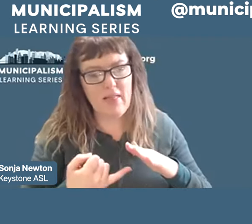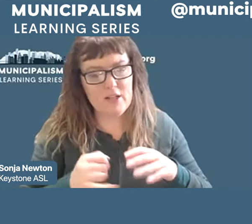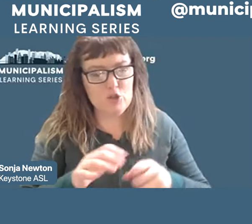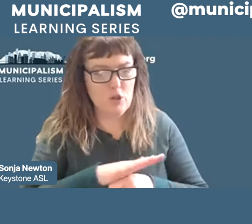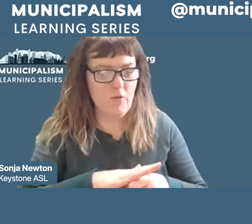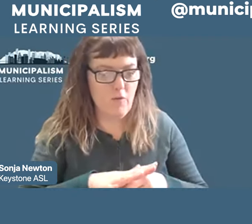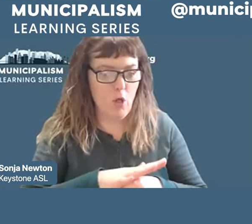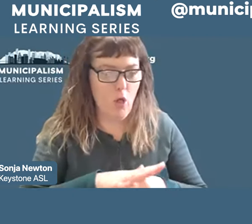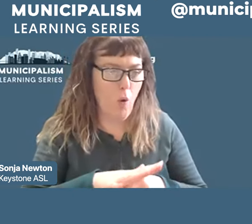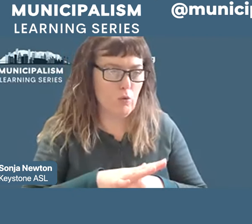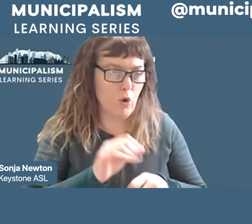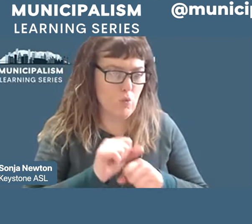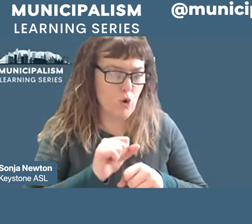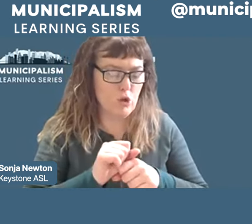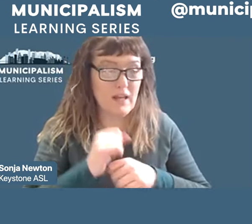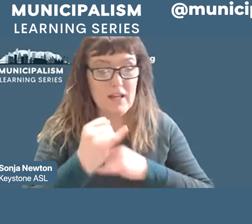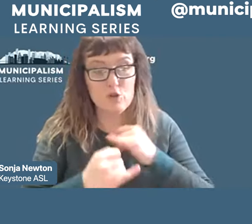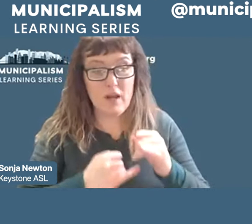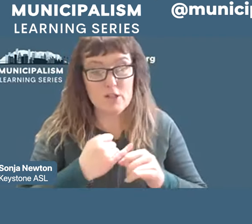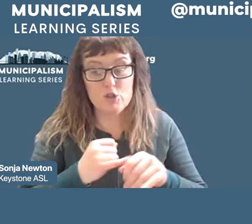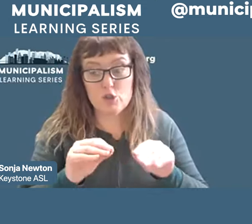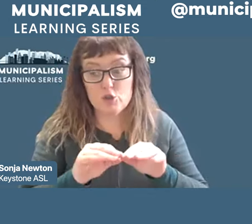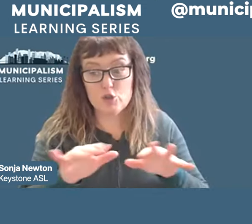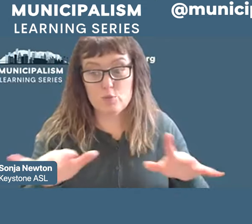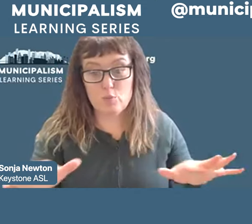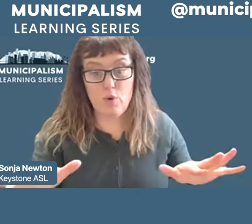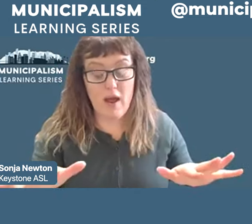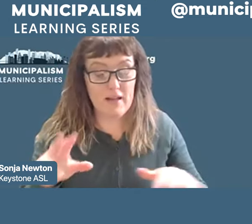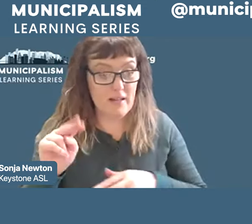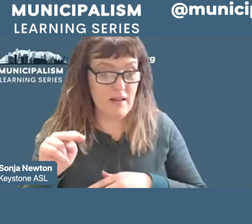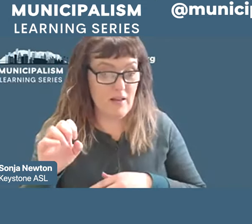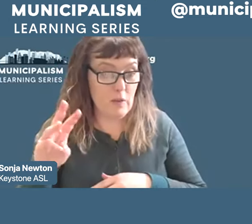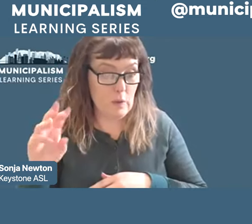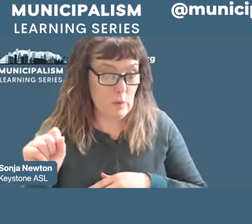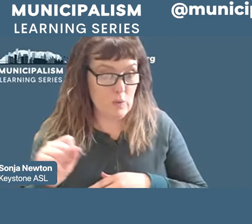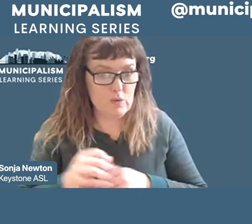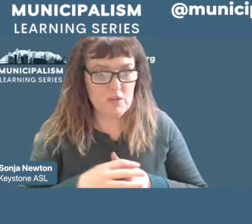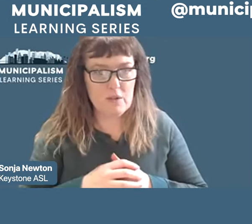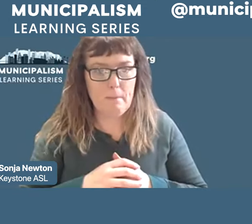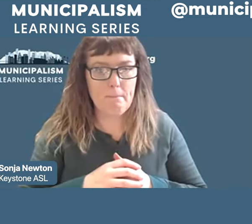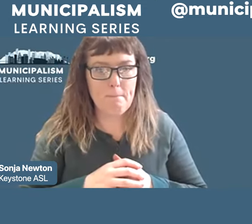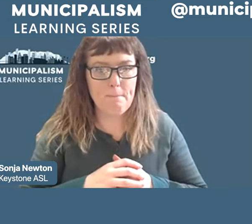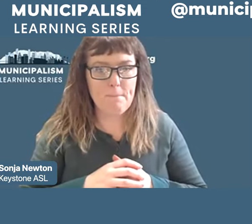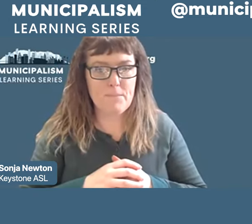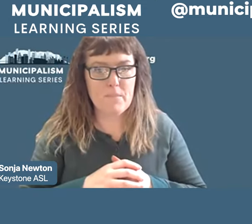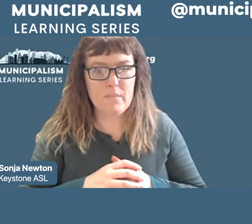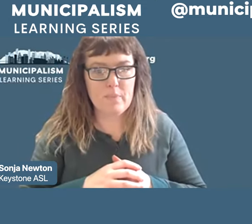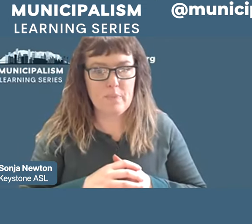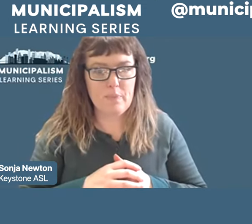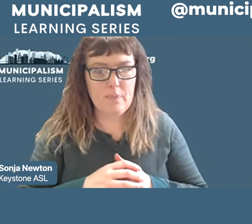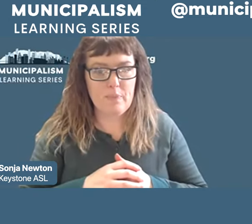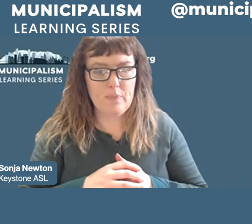Internationalism spread the news of what works in other municipalities. And here I think of the model of